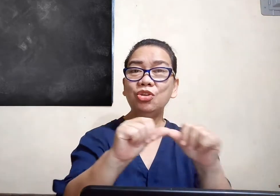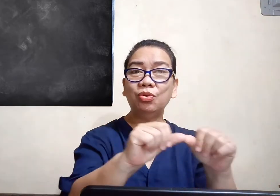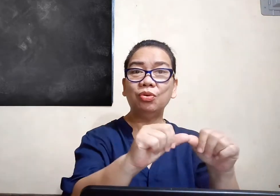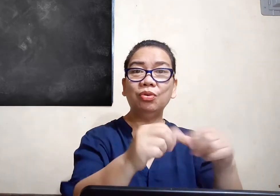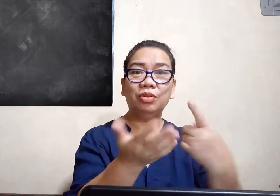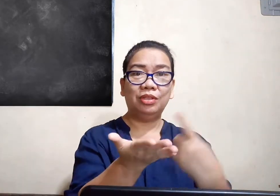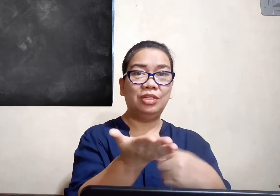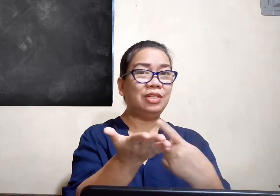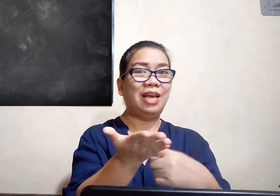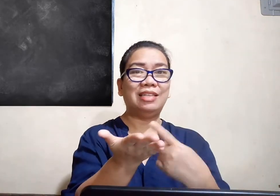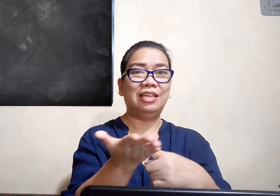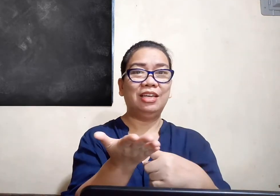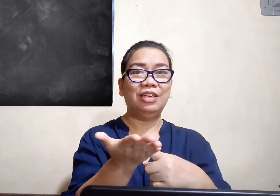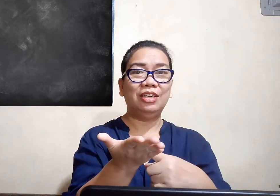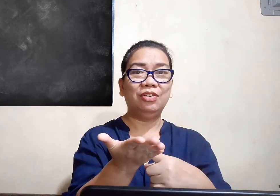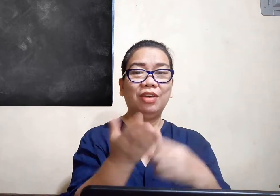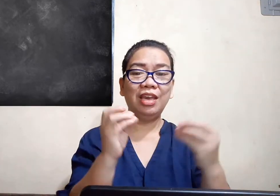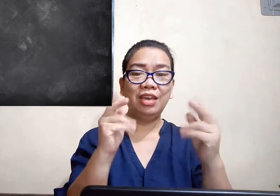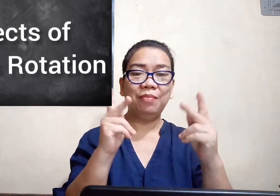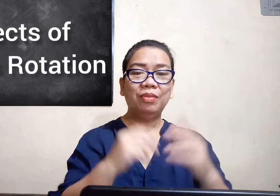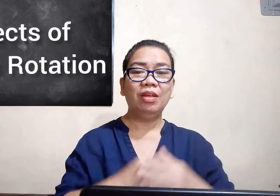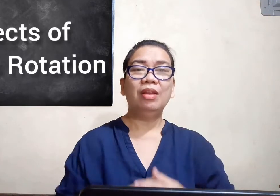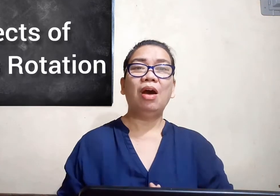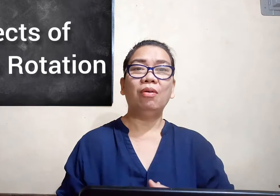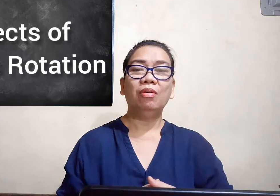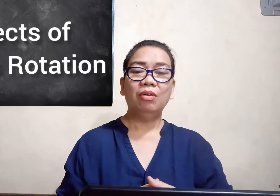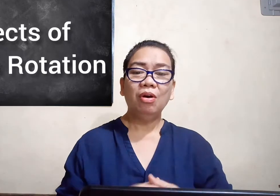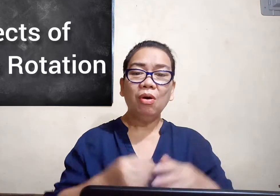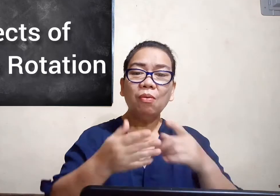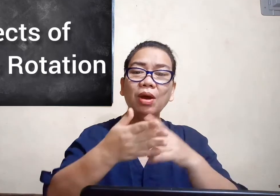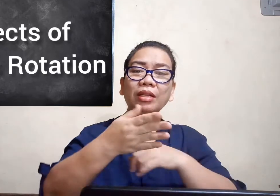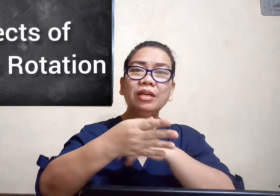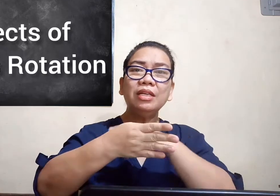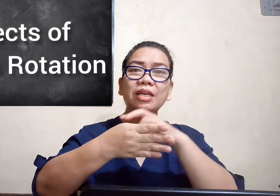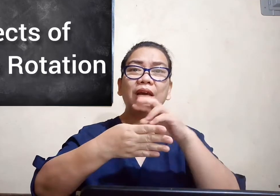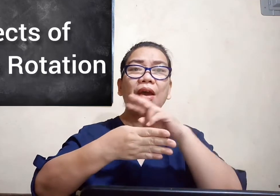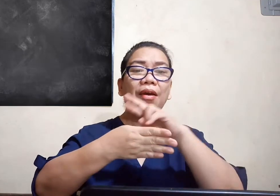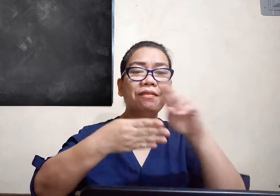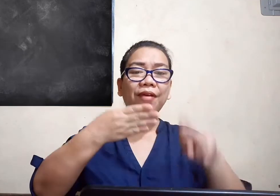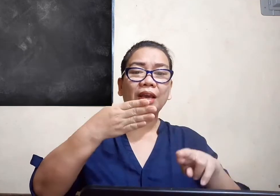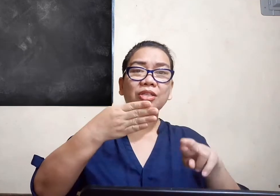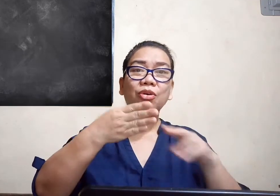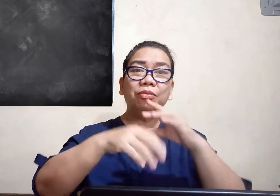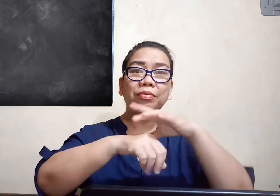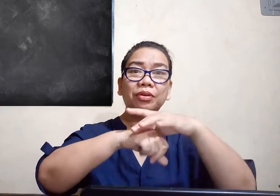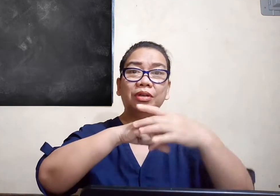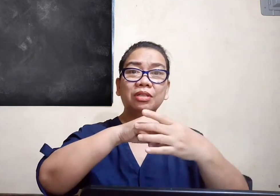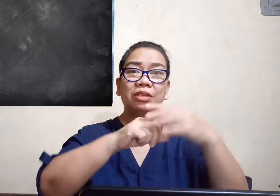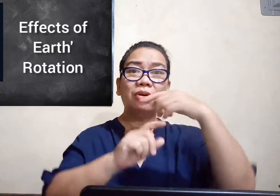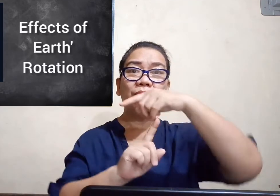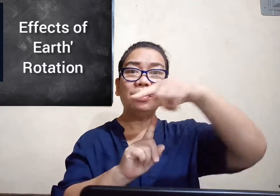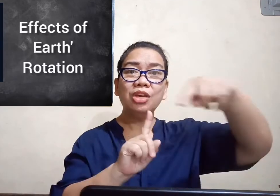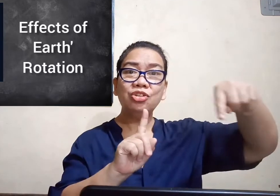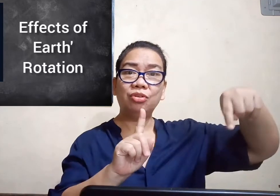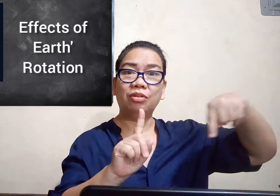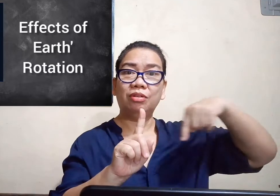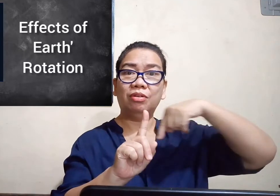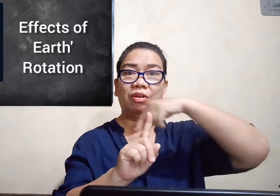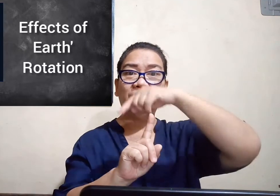discussing okay now what are the effects of Earth's rotation around the